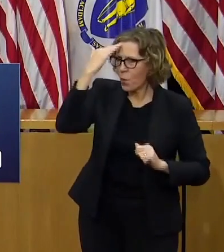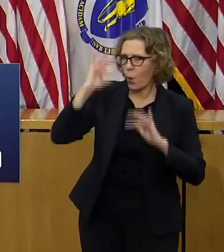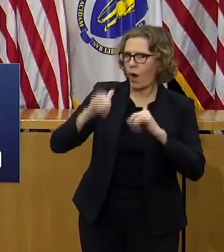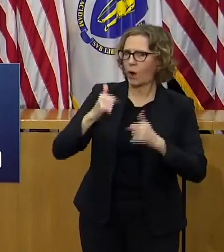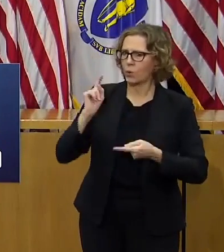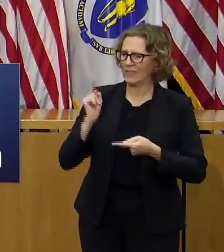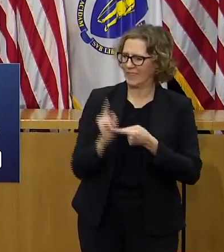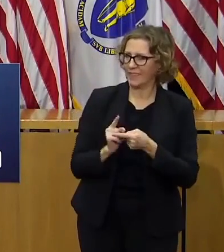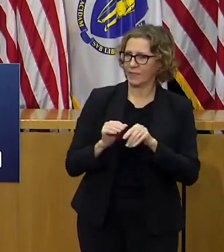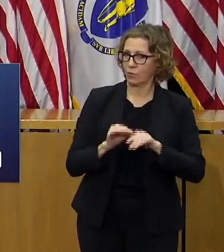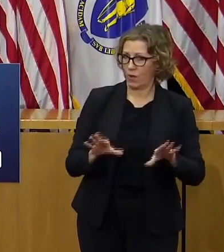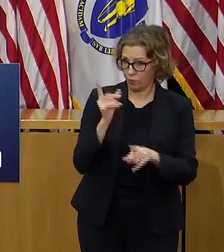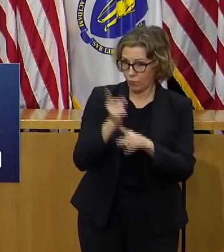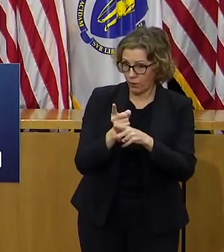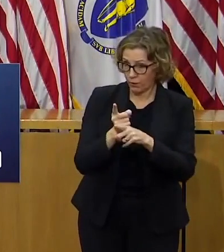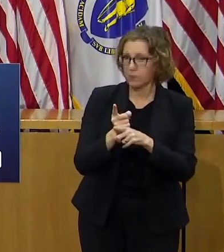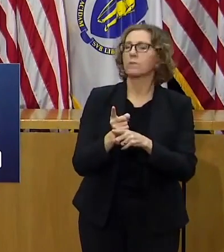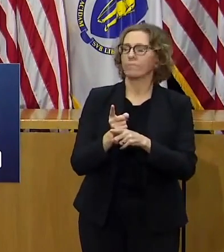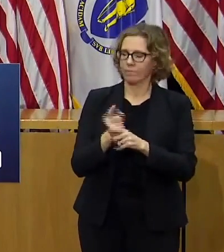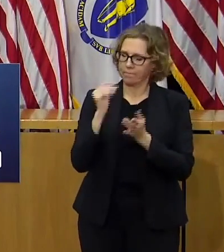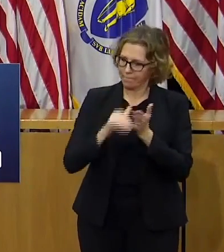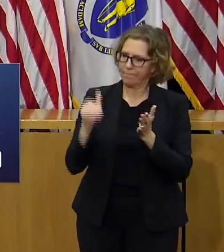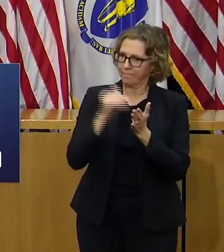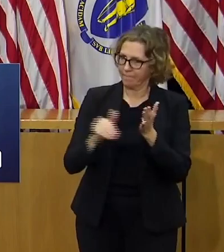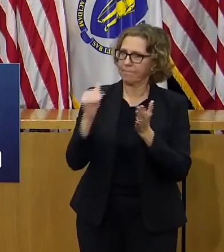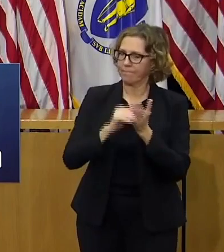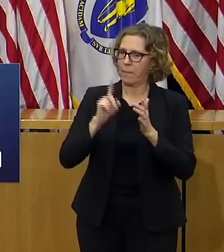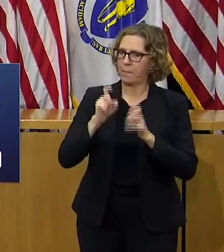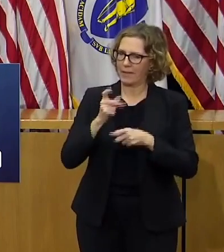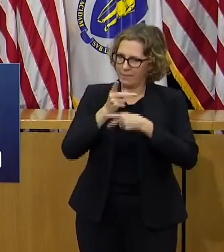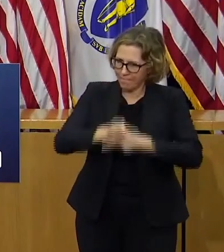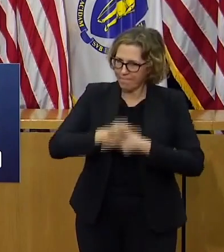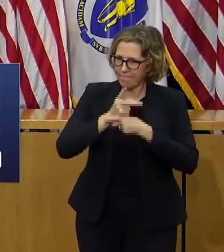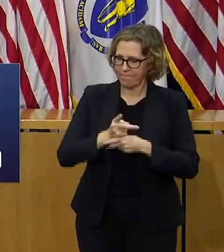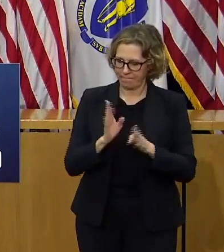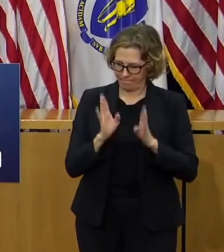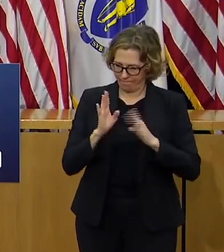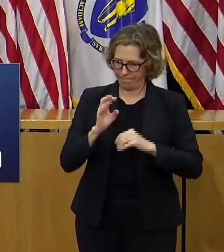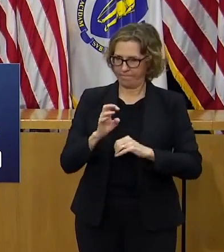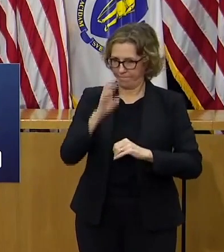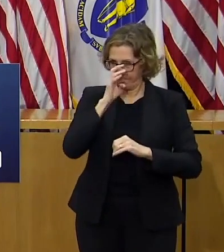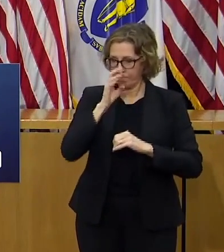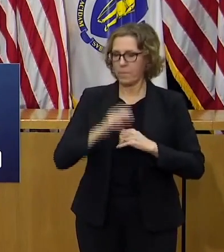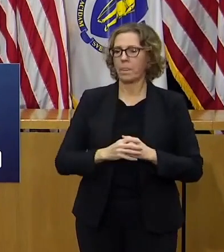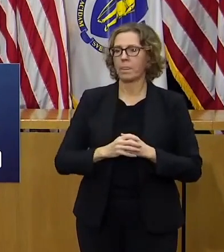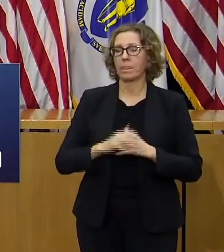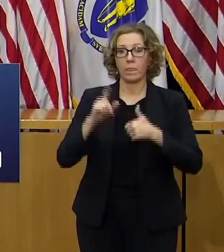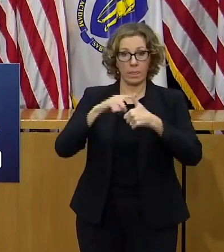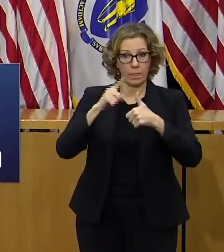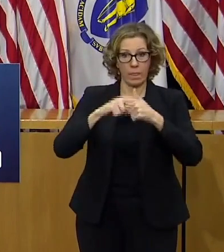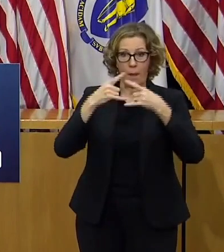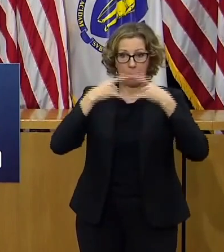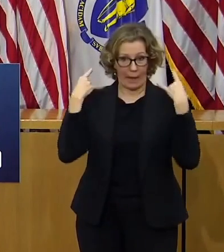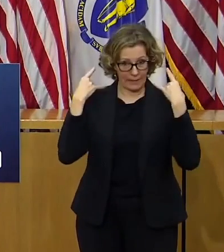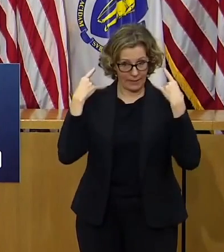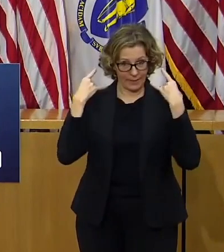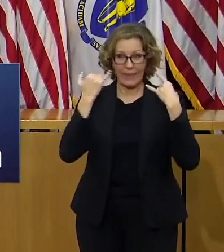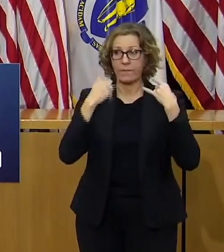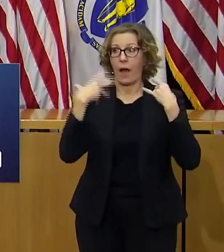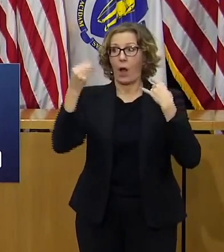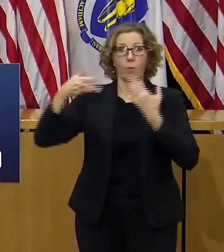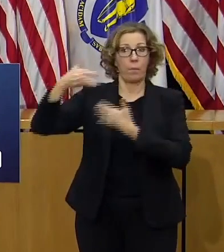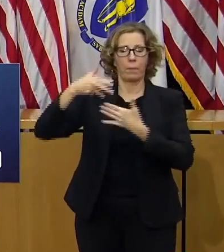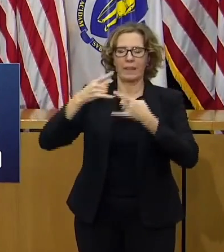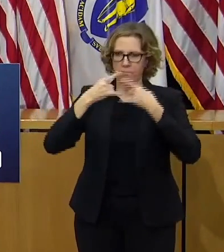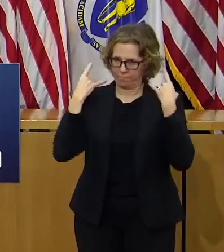the repetition and diligence is key wear a mask in public avoid gathering in groups